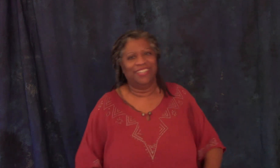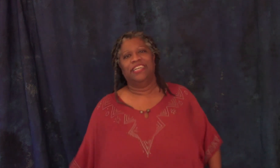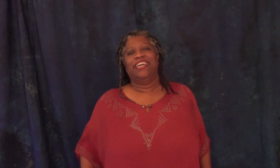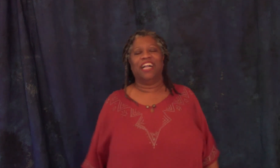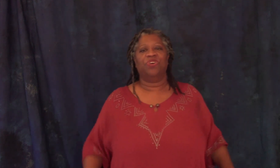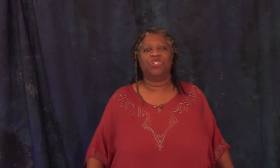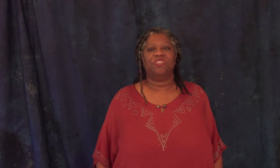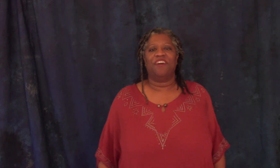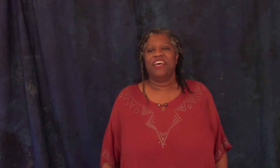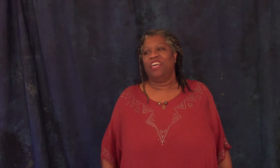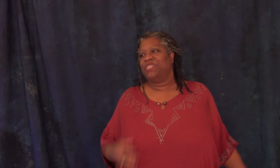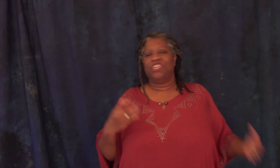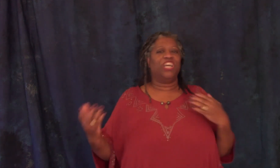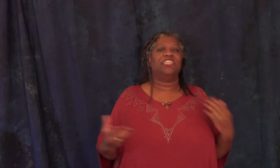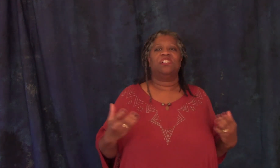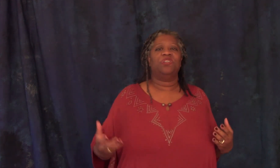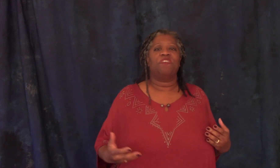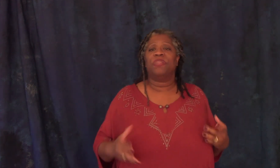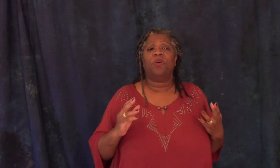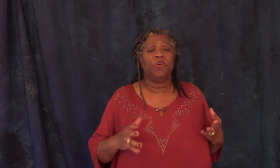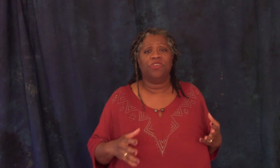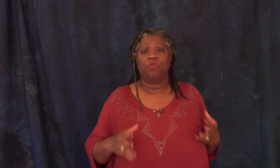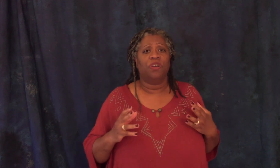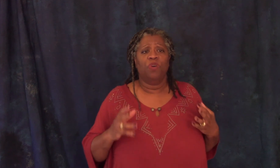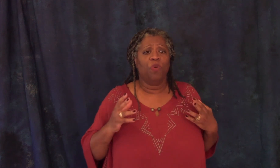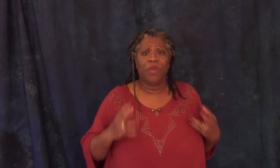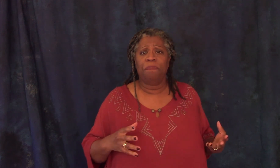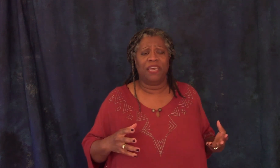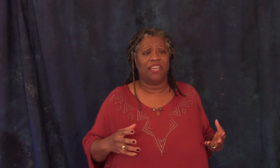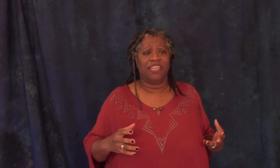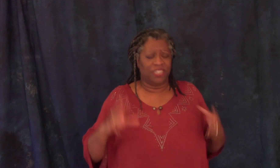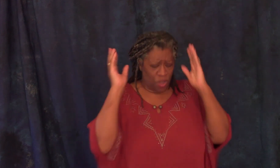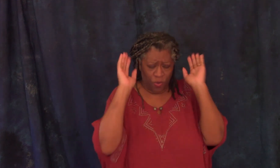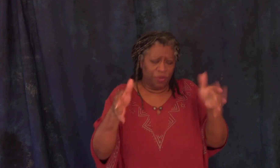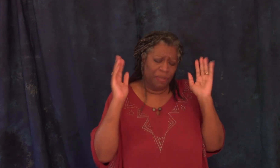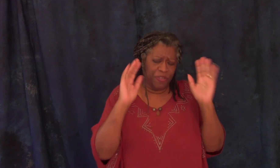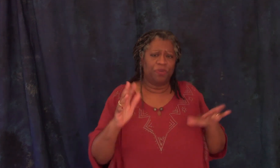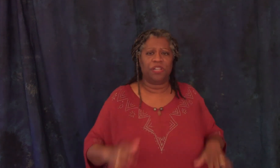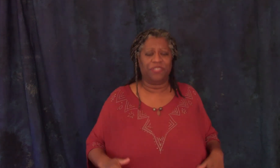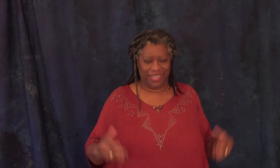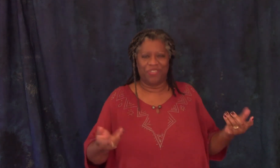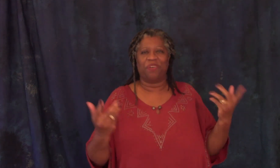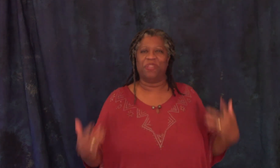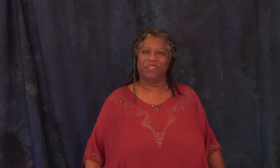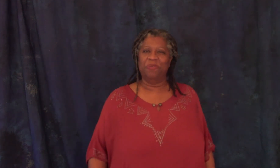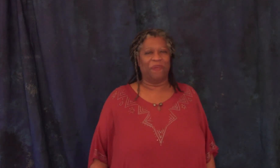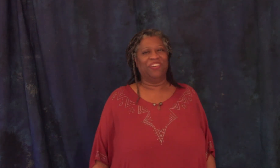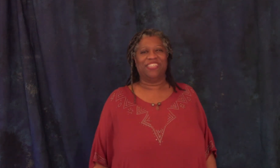he got those shoes off he was going to change his clothes over but the courtiers were were weeping and they said no you keep the new clothes and he went home with a new brand new set